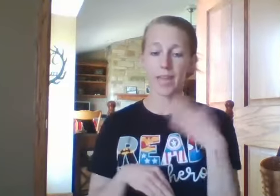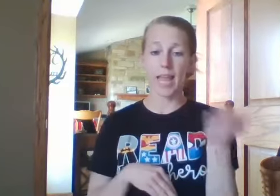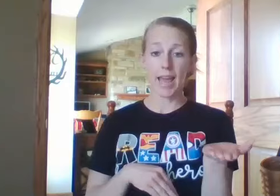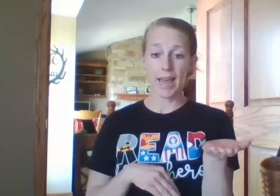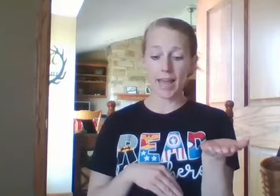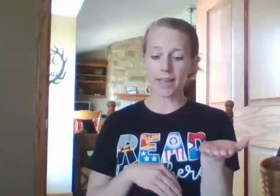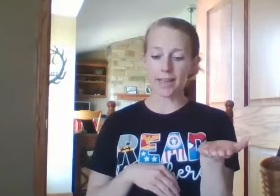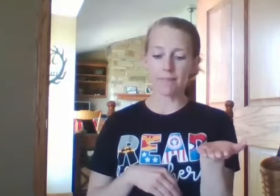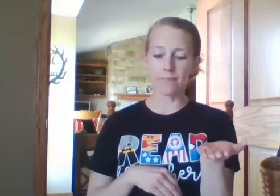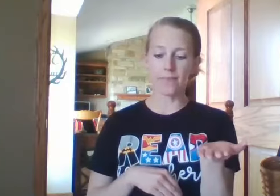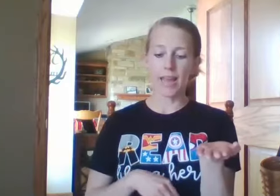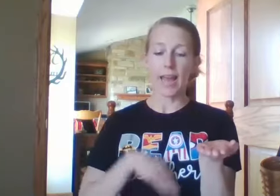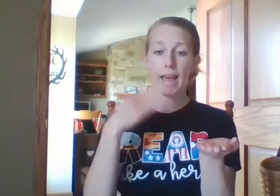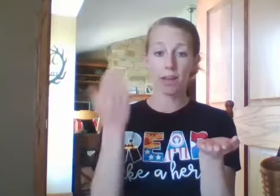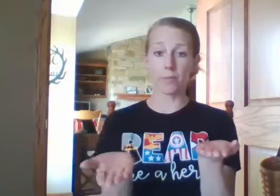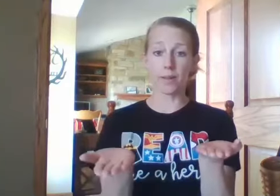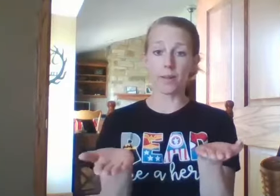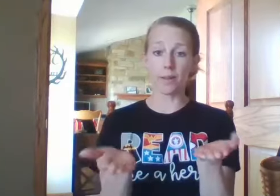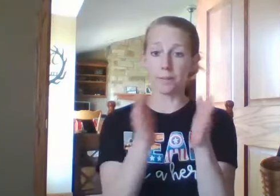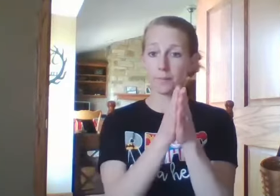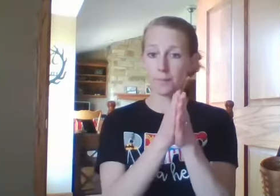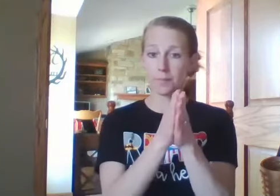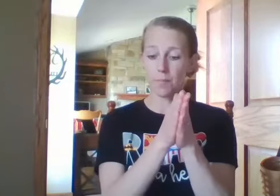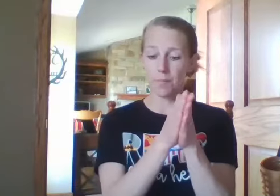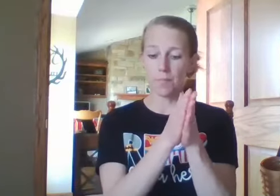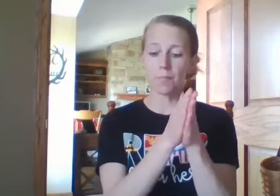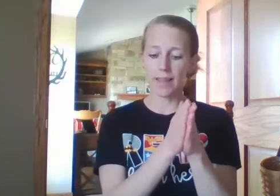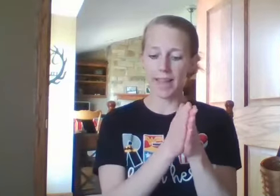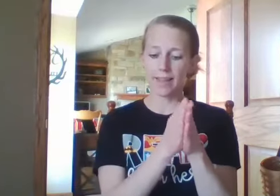Anc. Add bull. Blank.